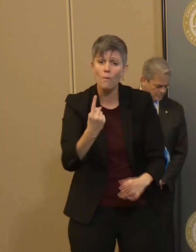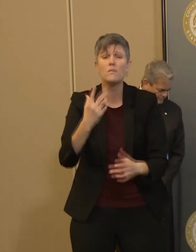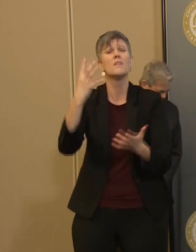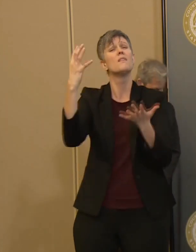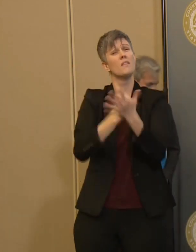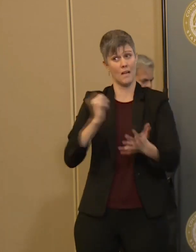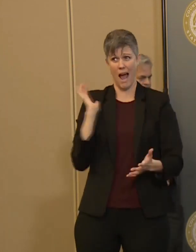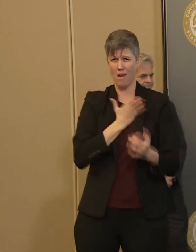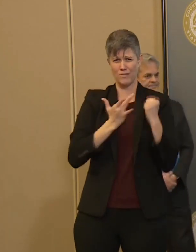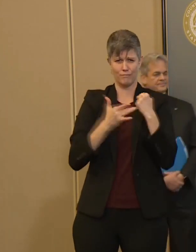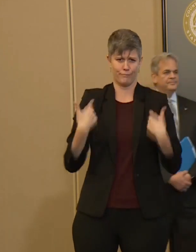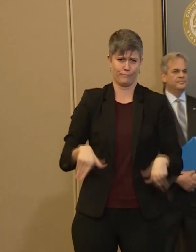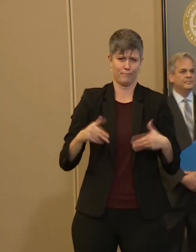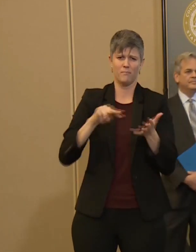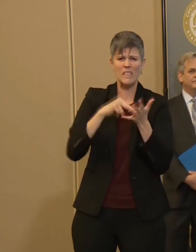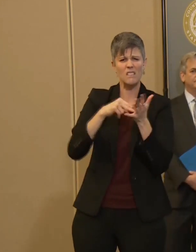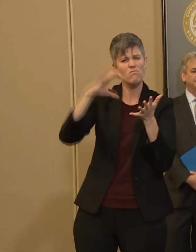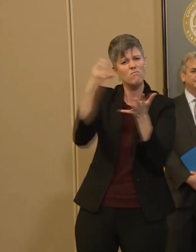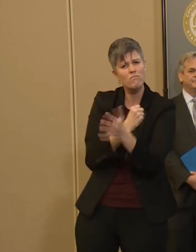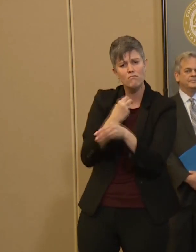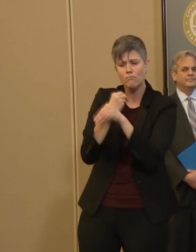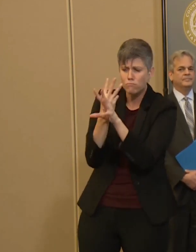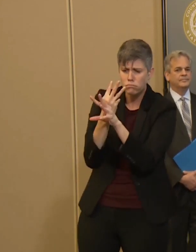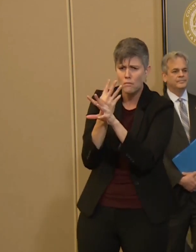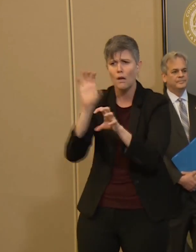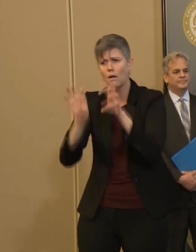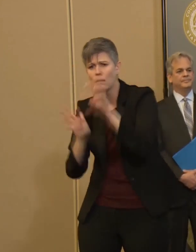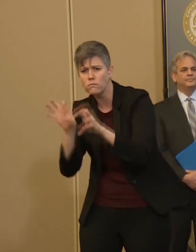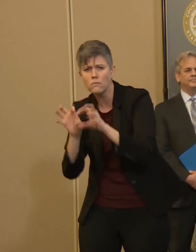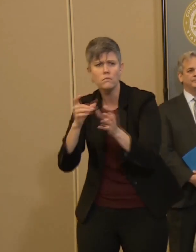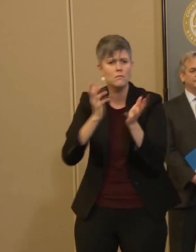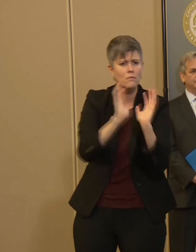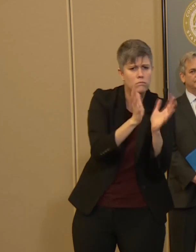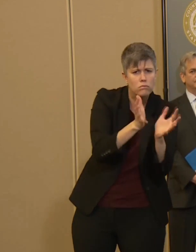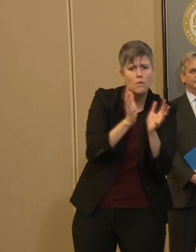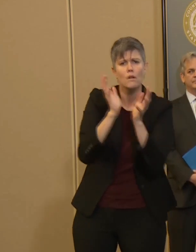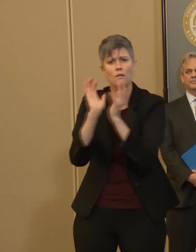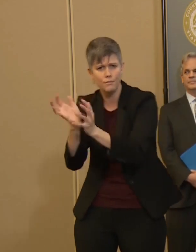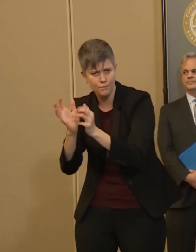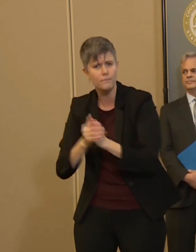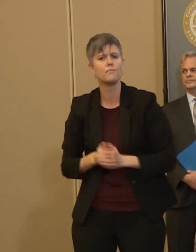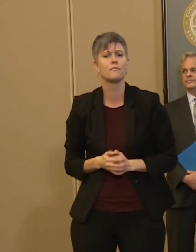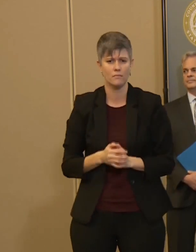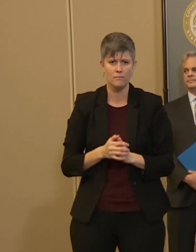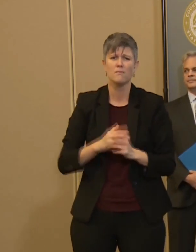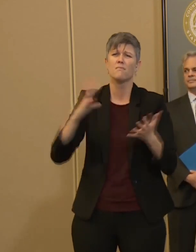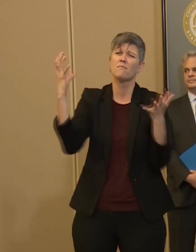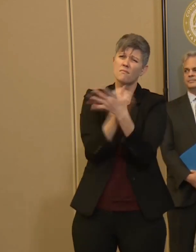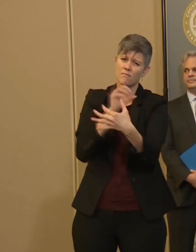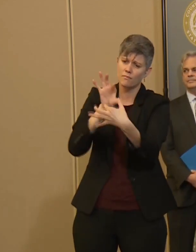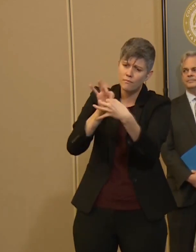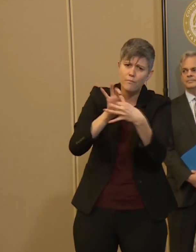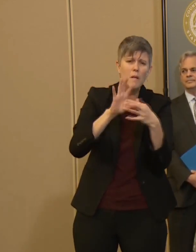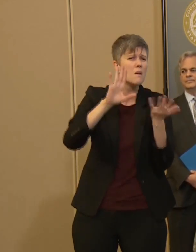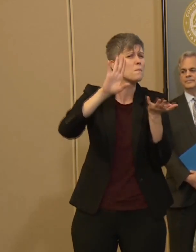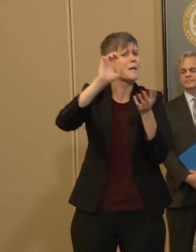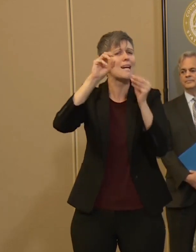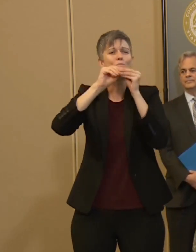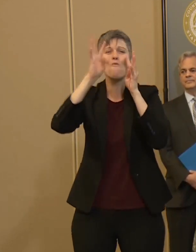have to connect with each other. This is a time where the region comes together to be creative and innovative.